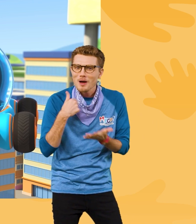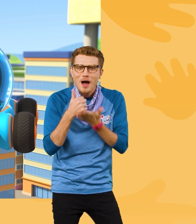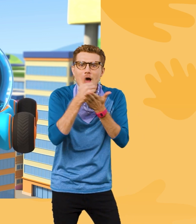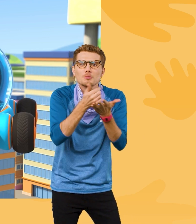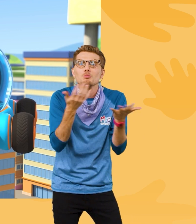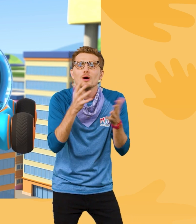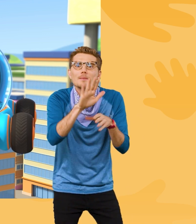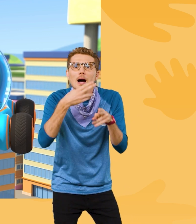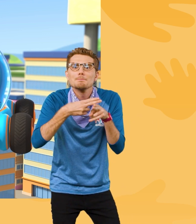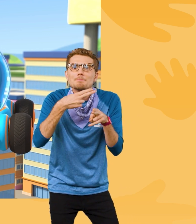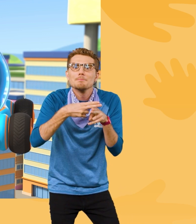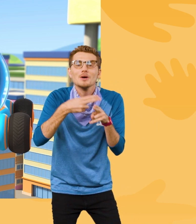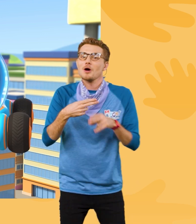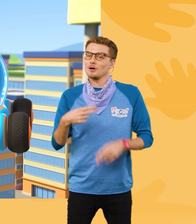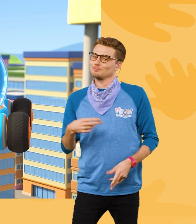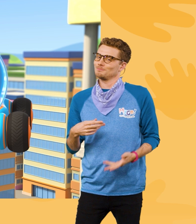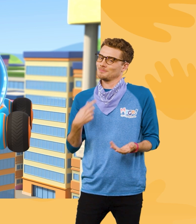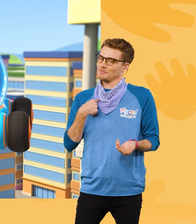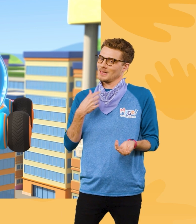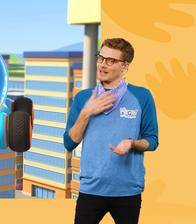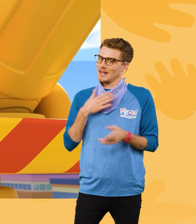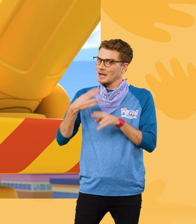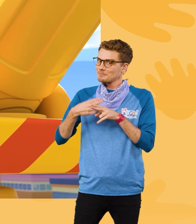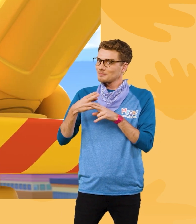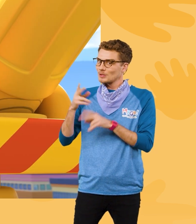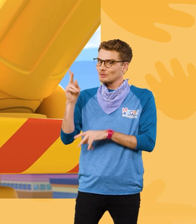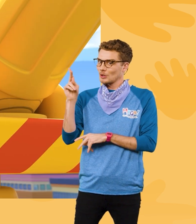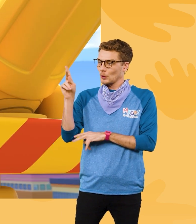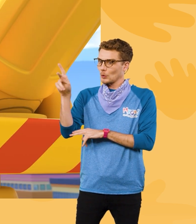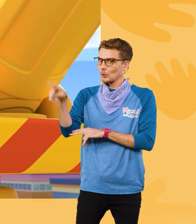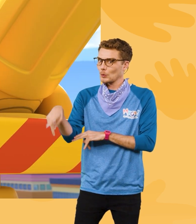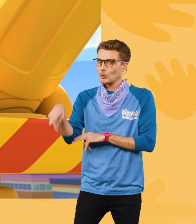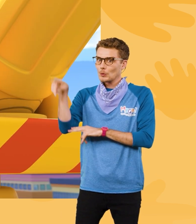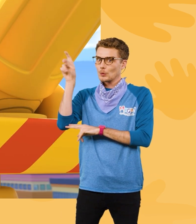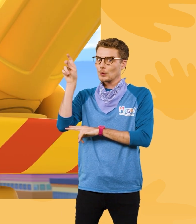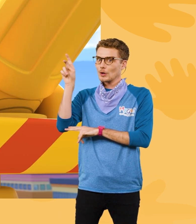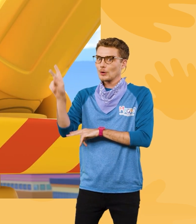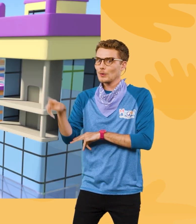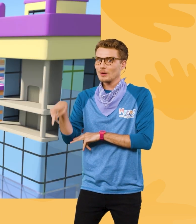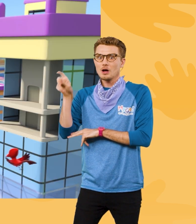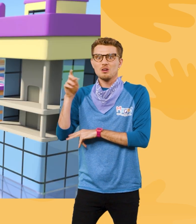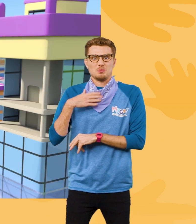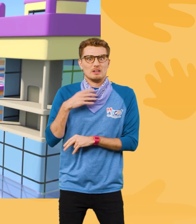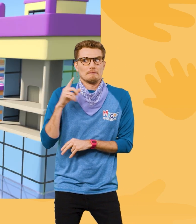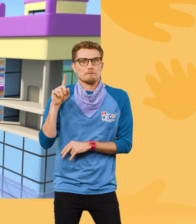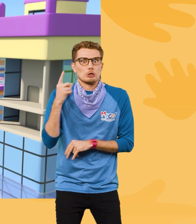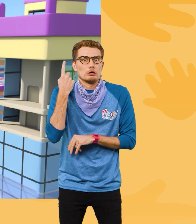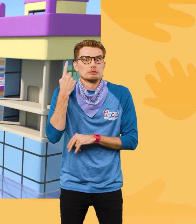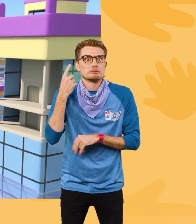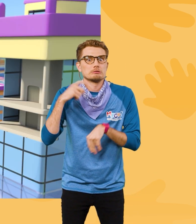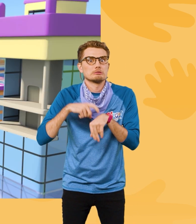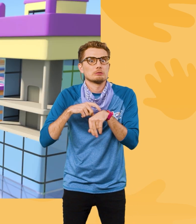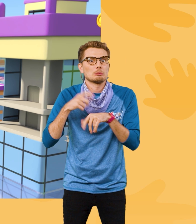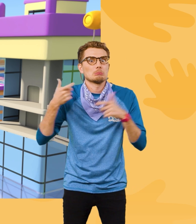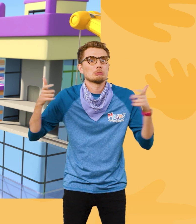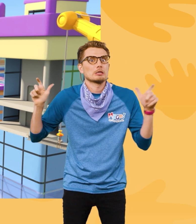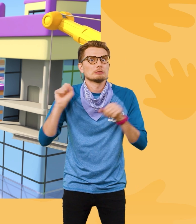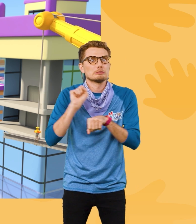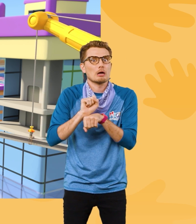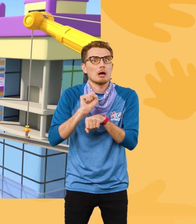Sure, I'll help! What's your name? It's Kareem! Kareem the crane! It's my first big job today! I'm kinda